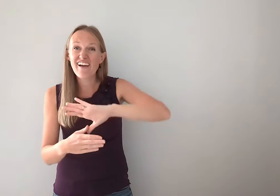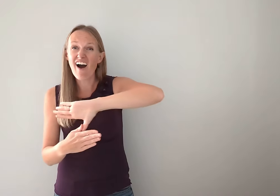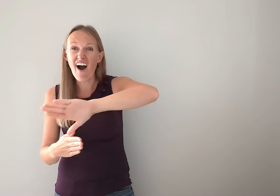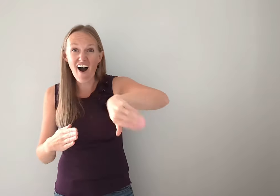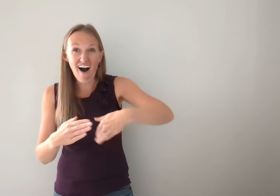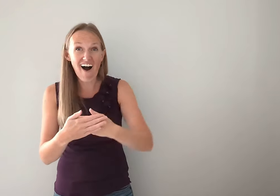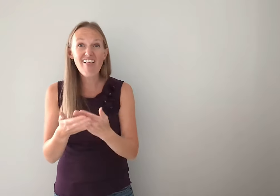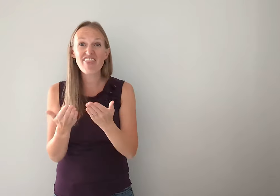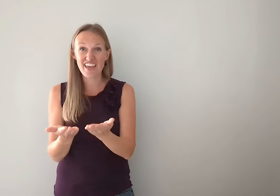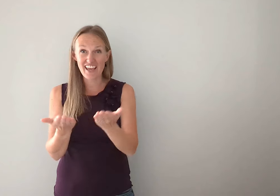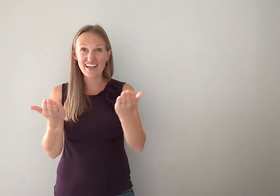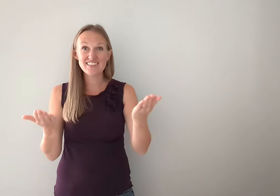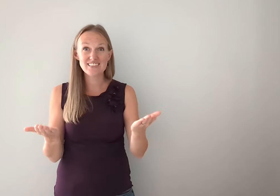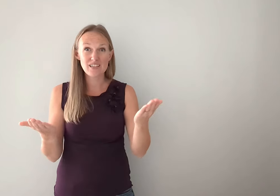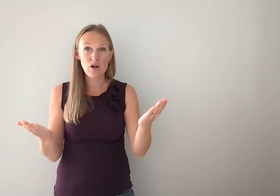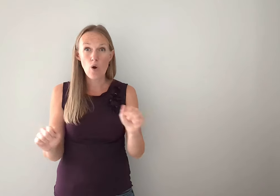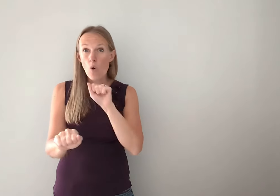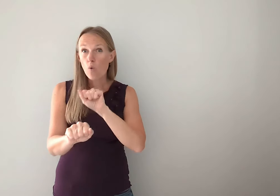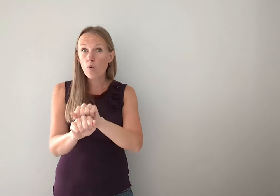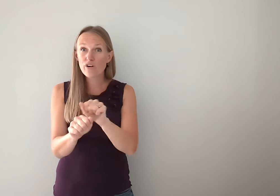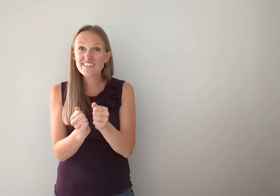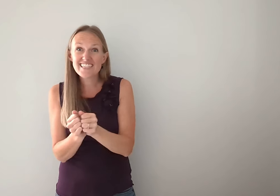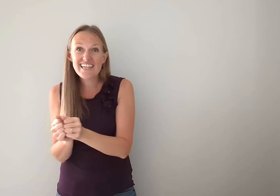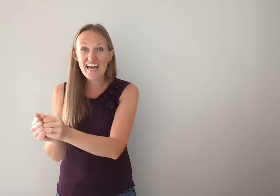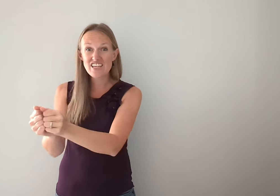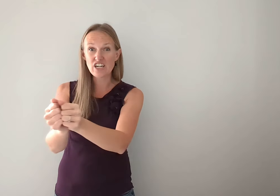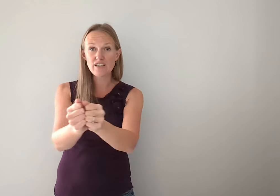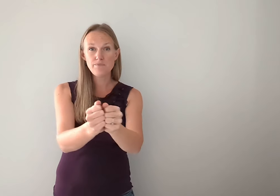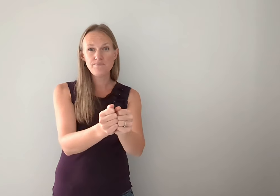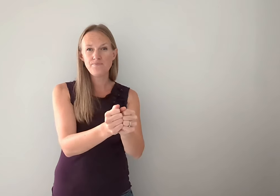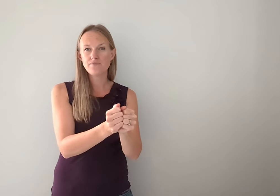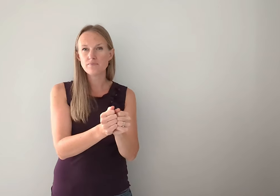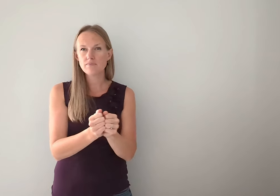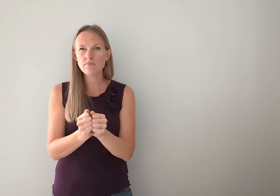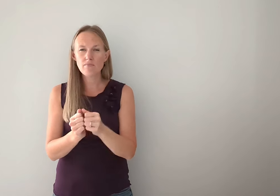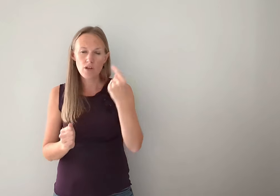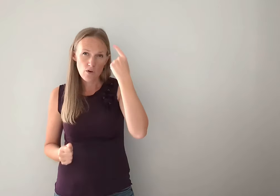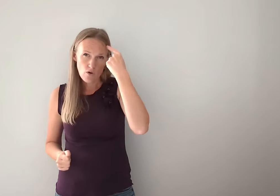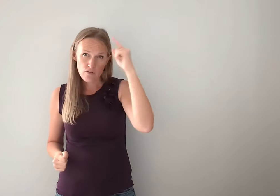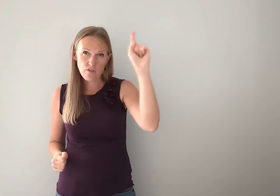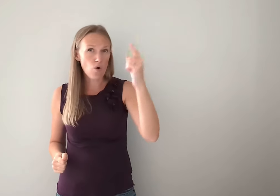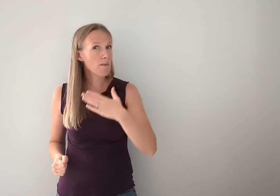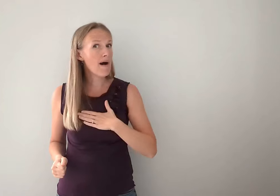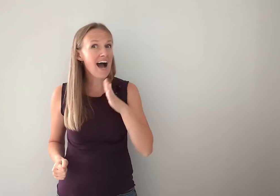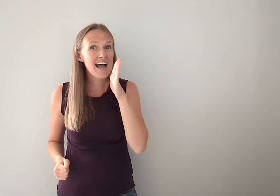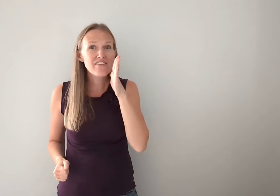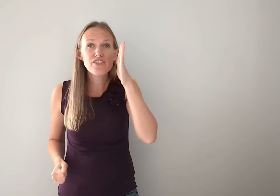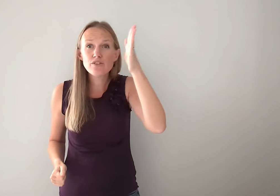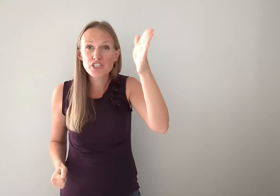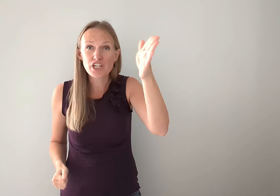all things work together for my future